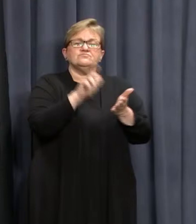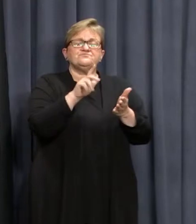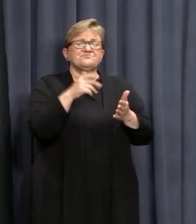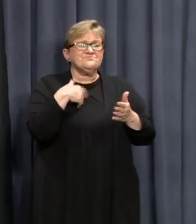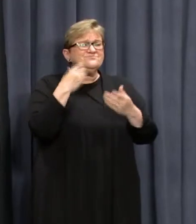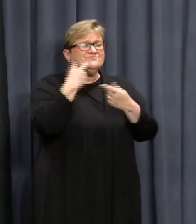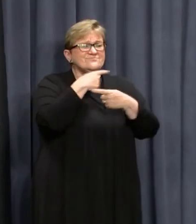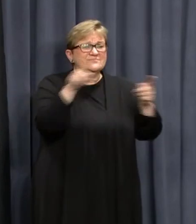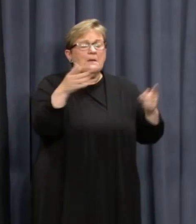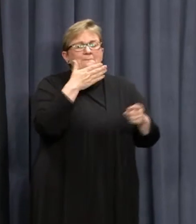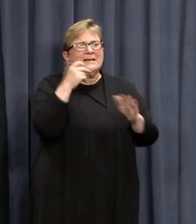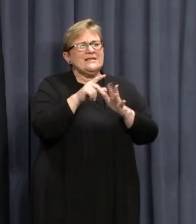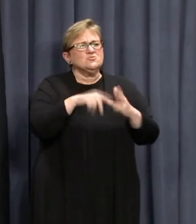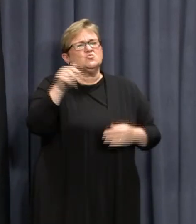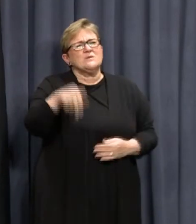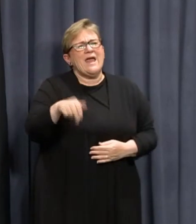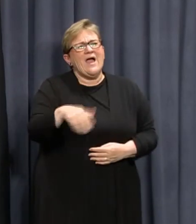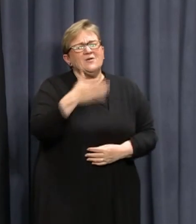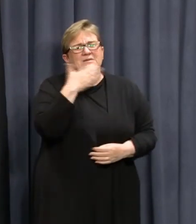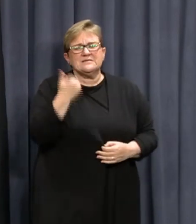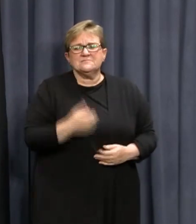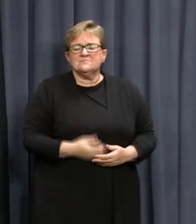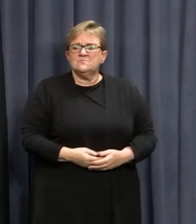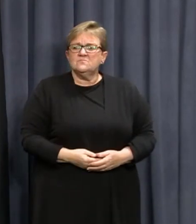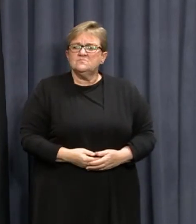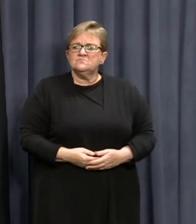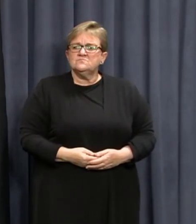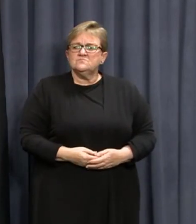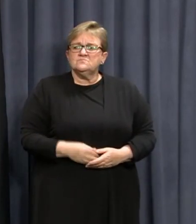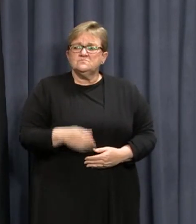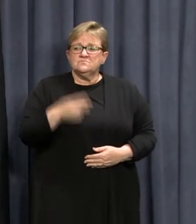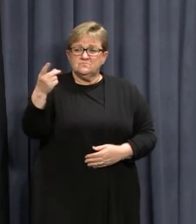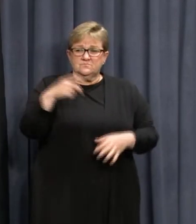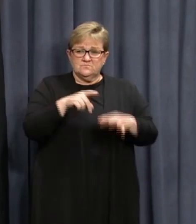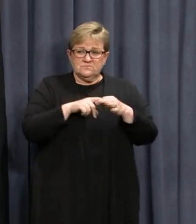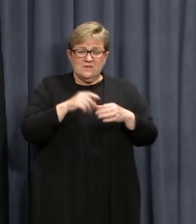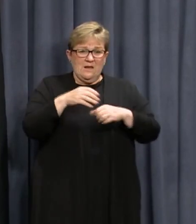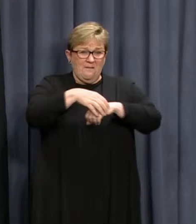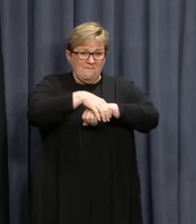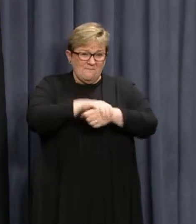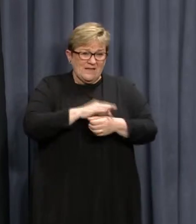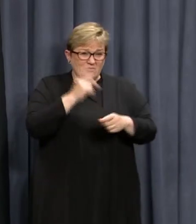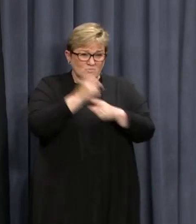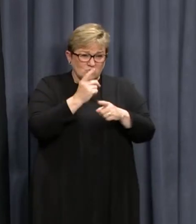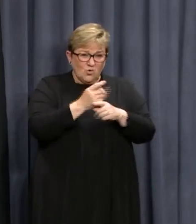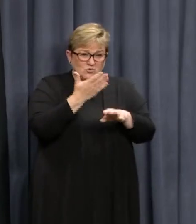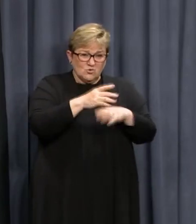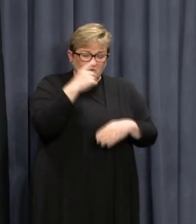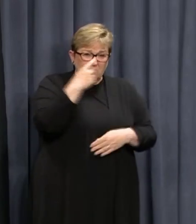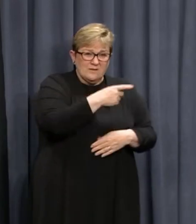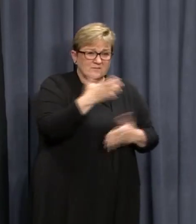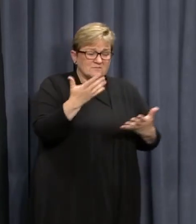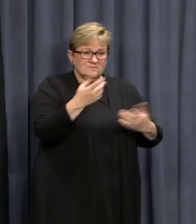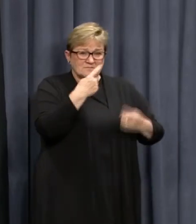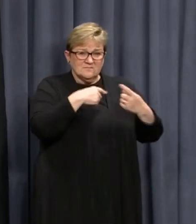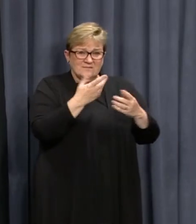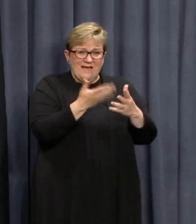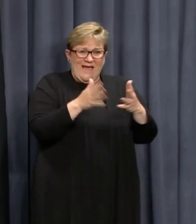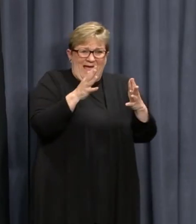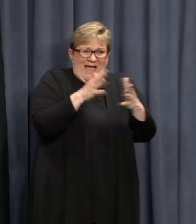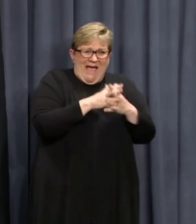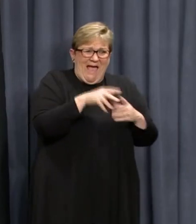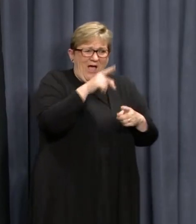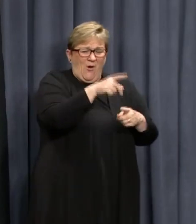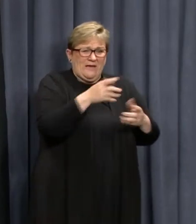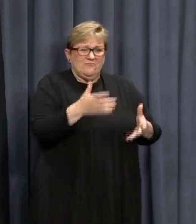But I just urge everyone to do it immediately. Have you managed to have a police or authorities managed to have a chat to the new case? Has he given any light on how he may have